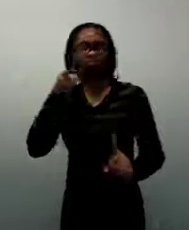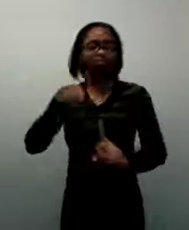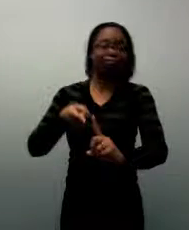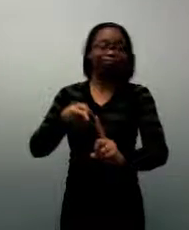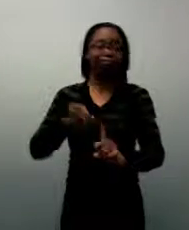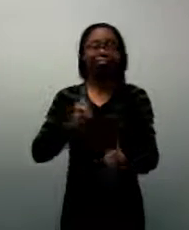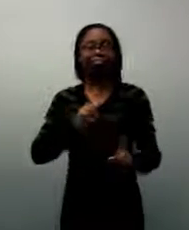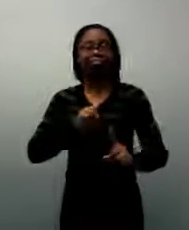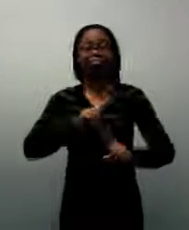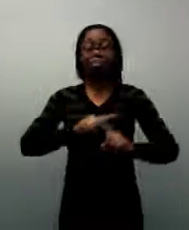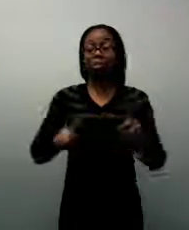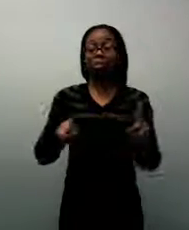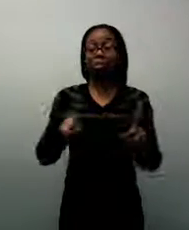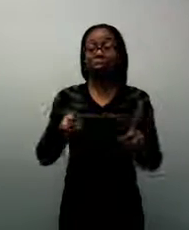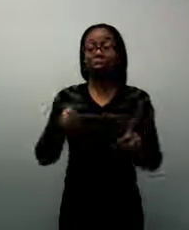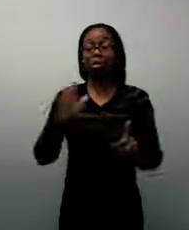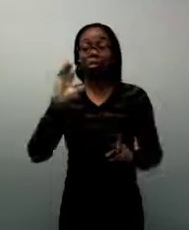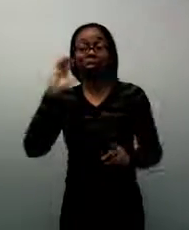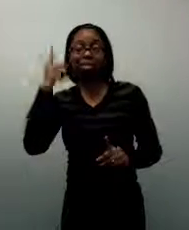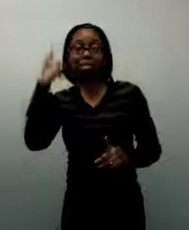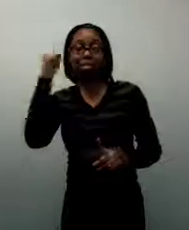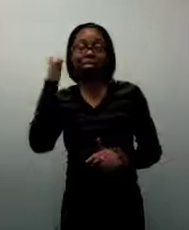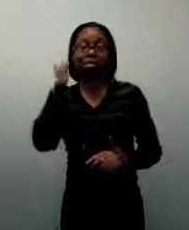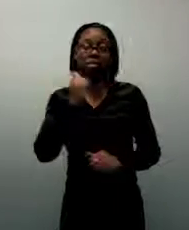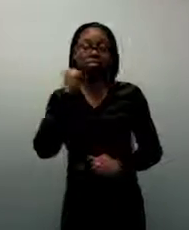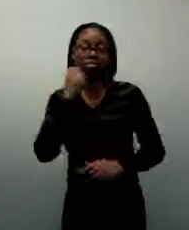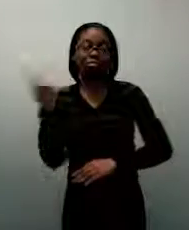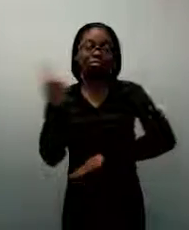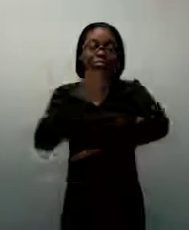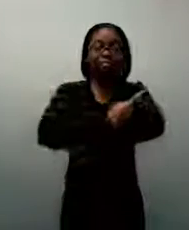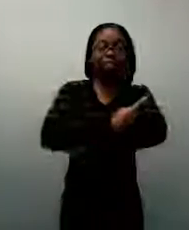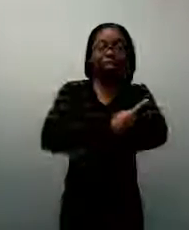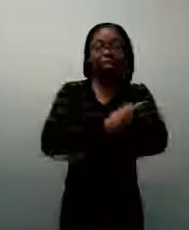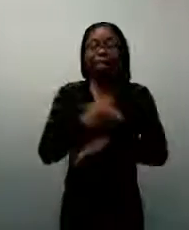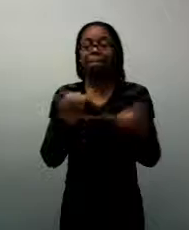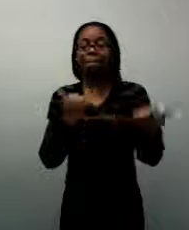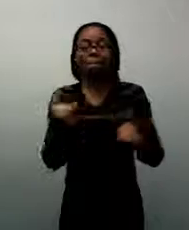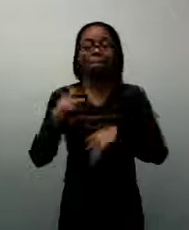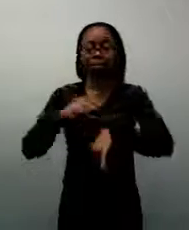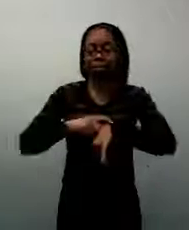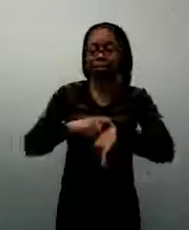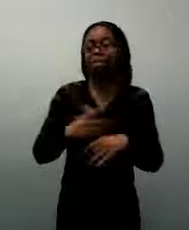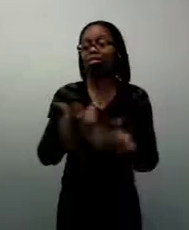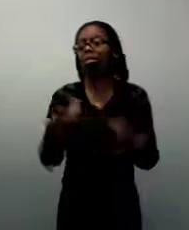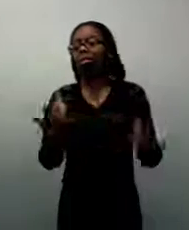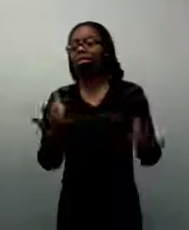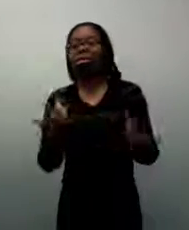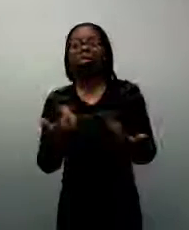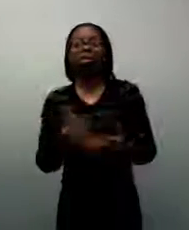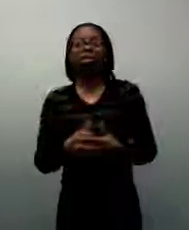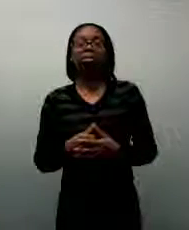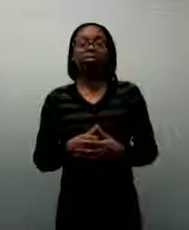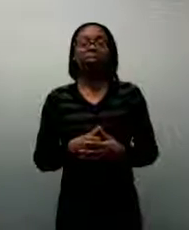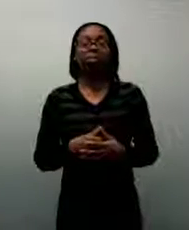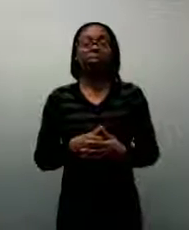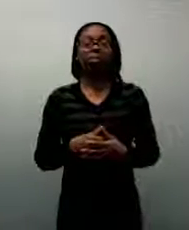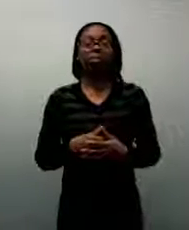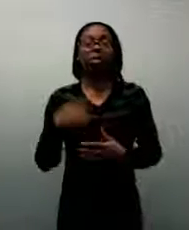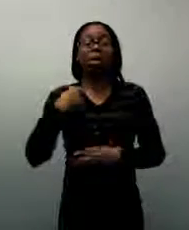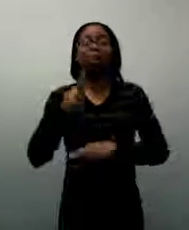day with the child and through play times together and the use of our language interaction